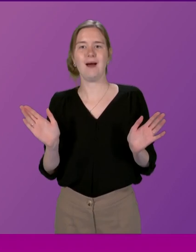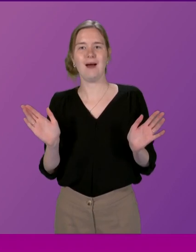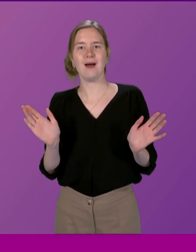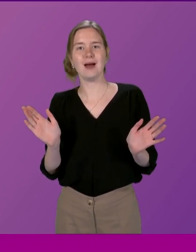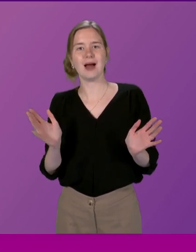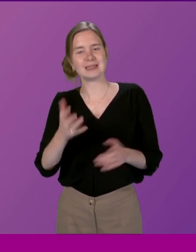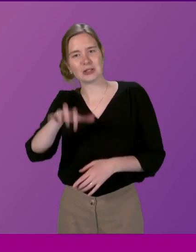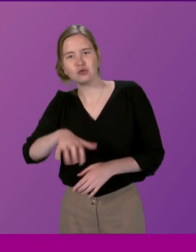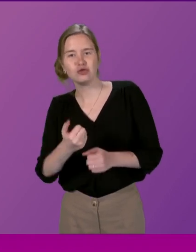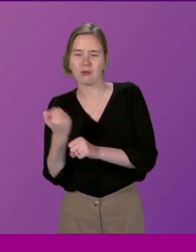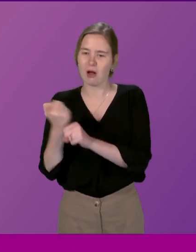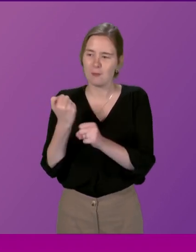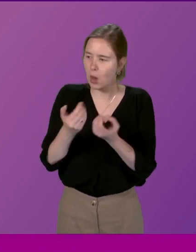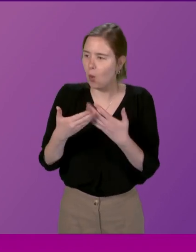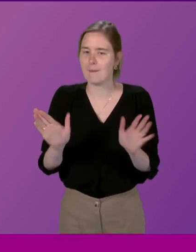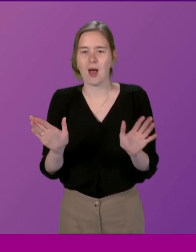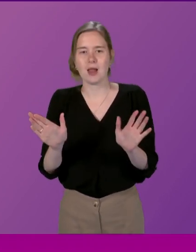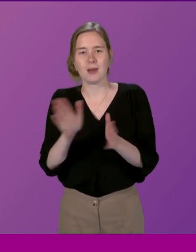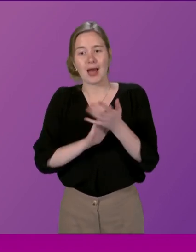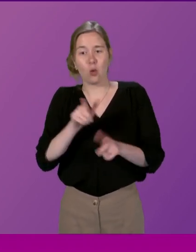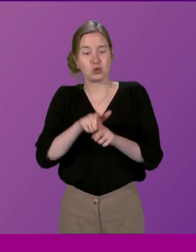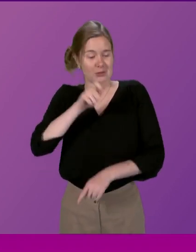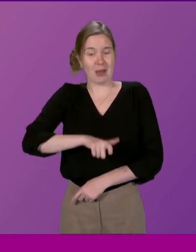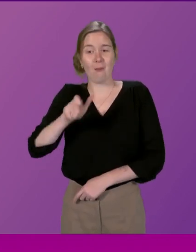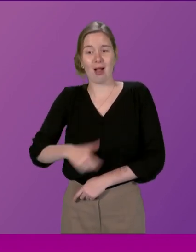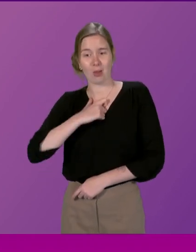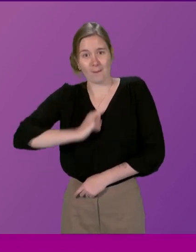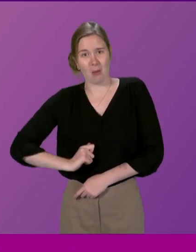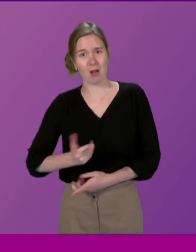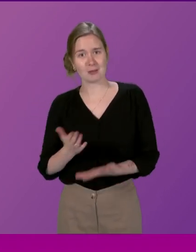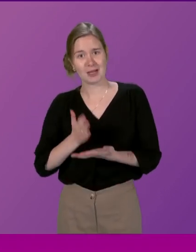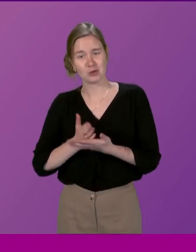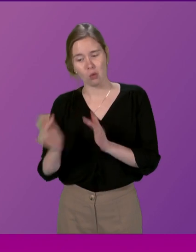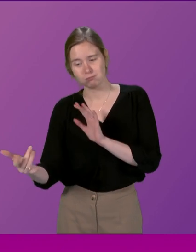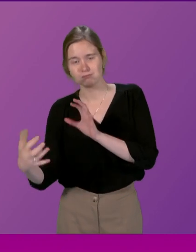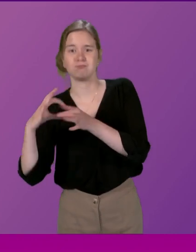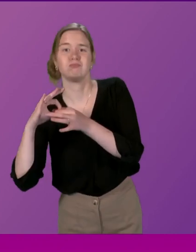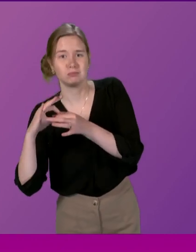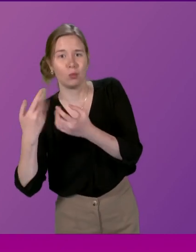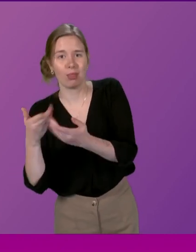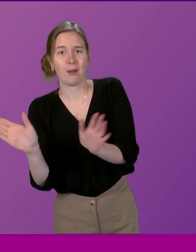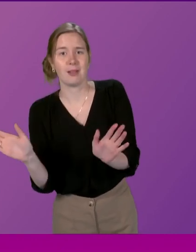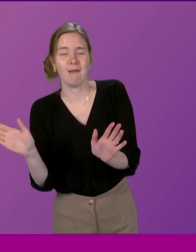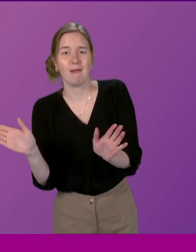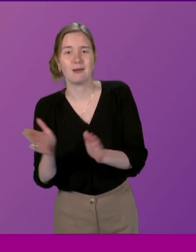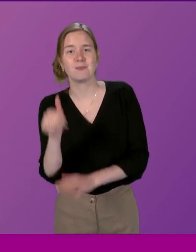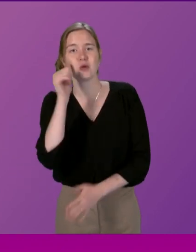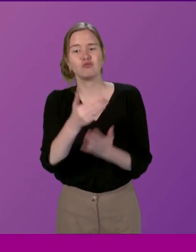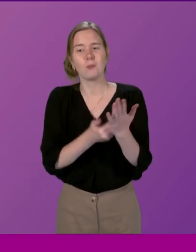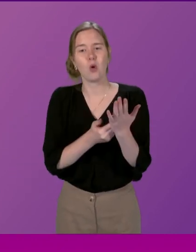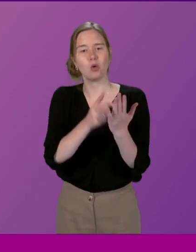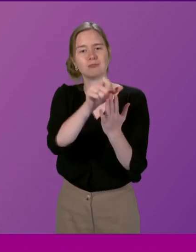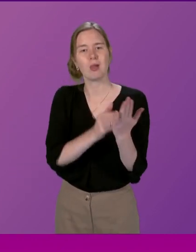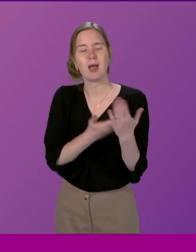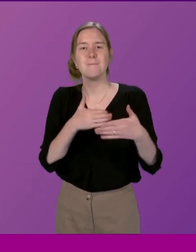institution, as a government and as individuals more approachable for the public as well. I know the report outlines